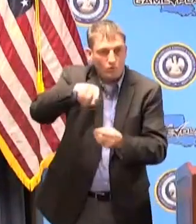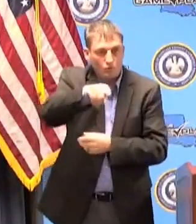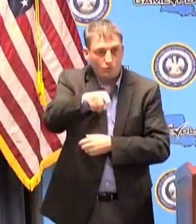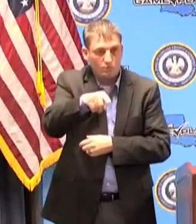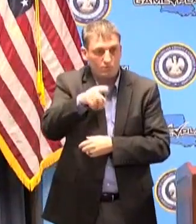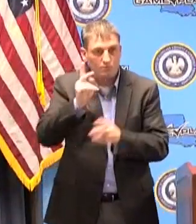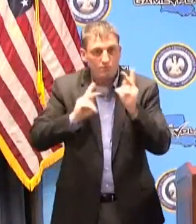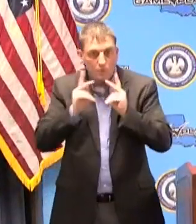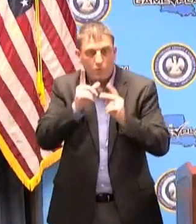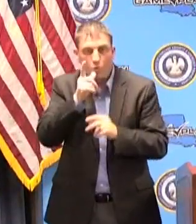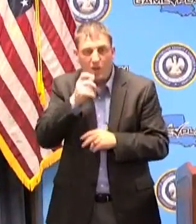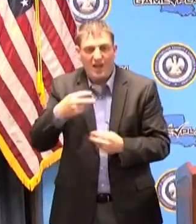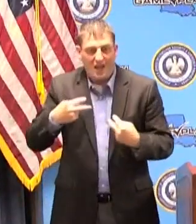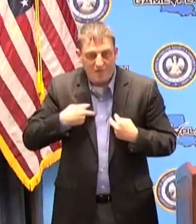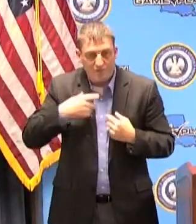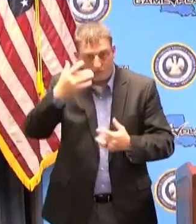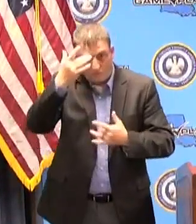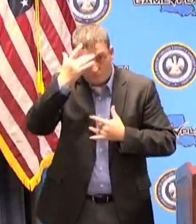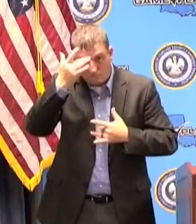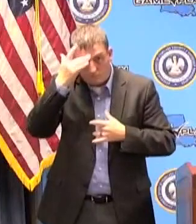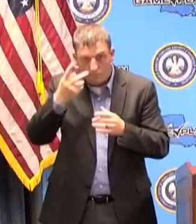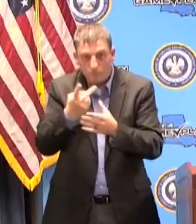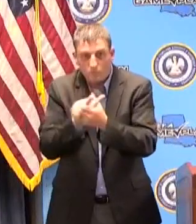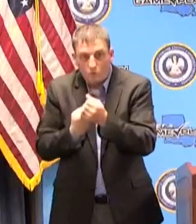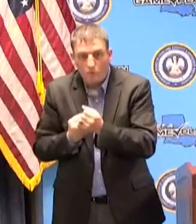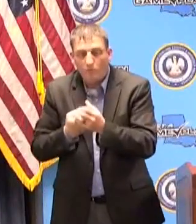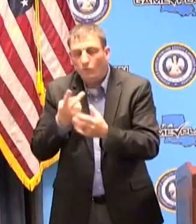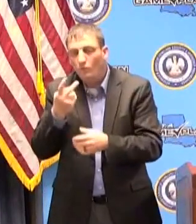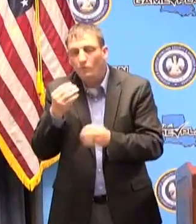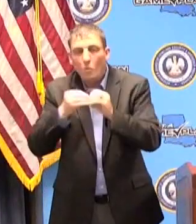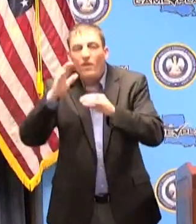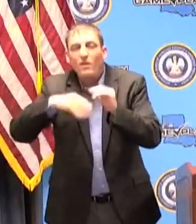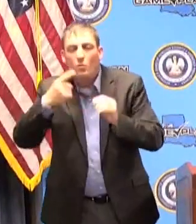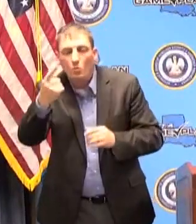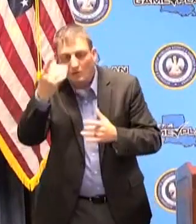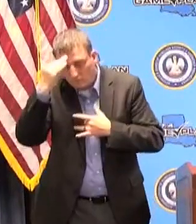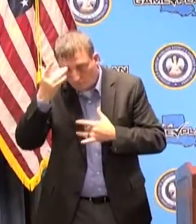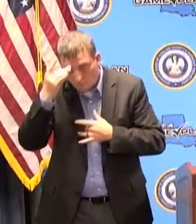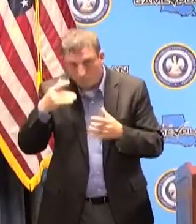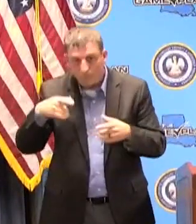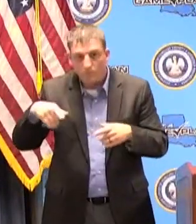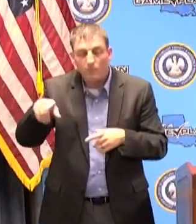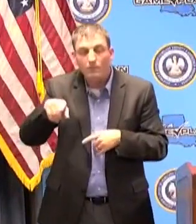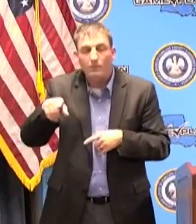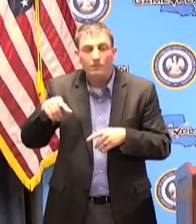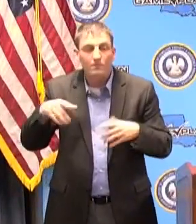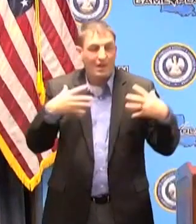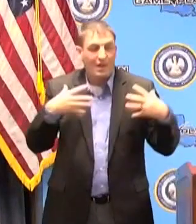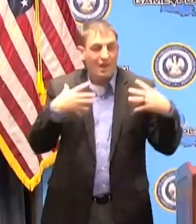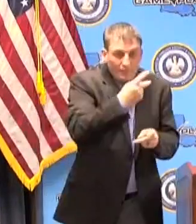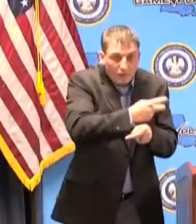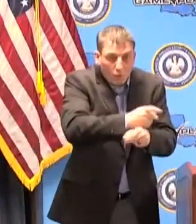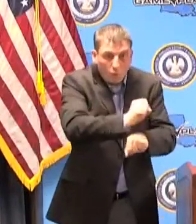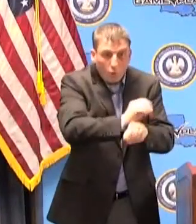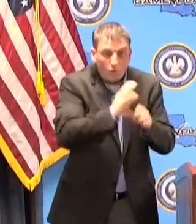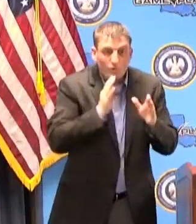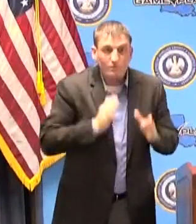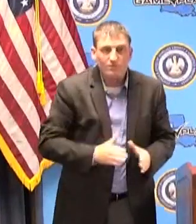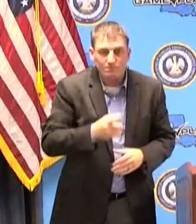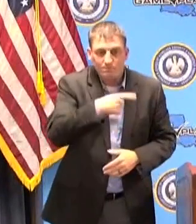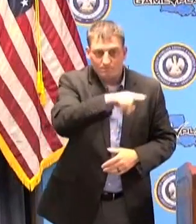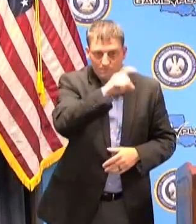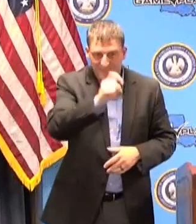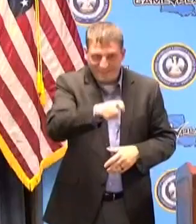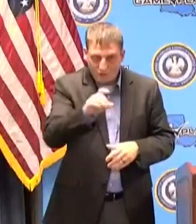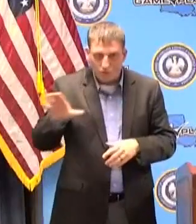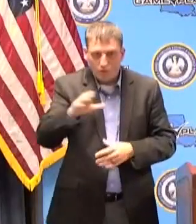people with comorbid conditions and they need our help and our health care workers need your help so that every day when we